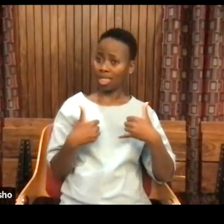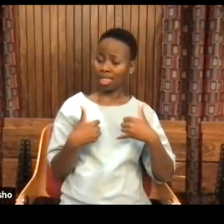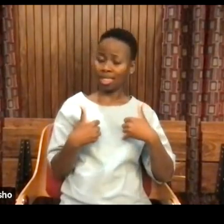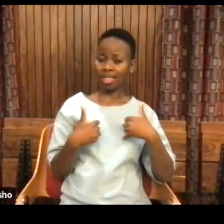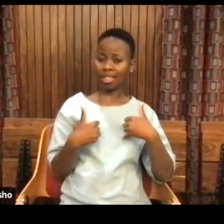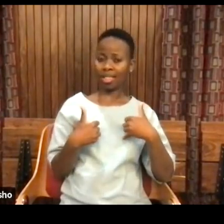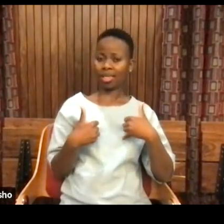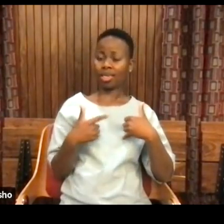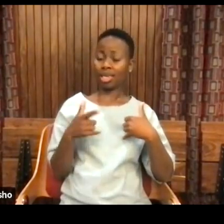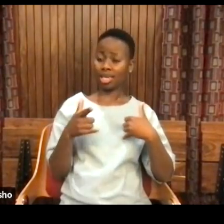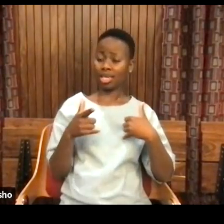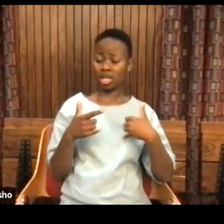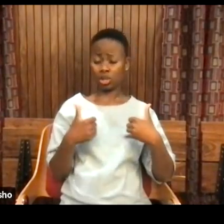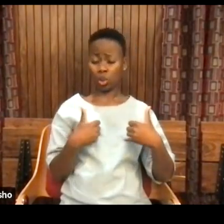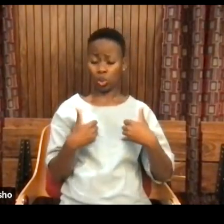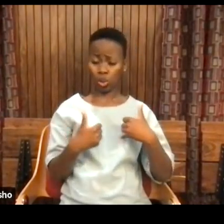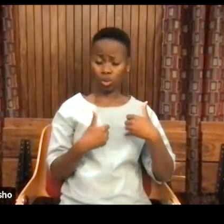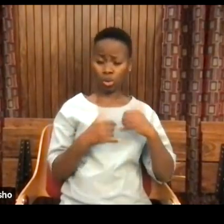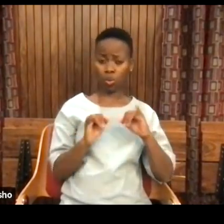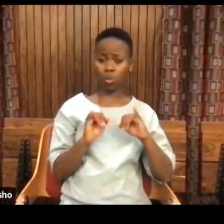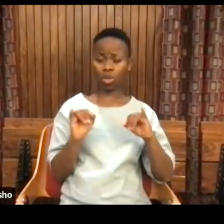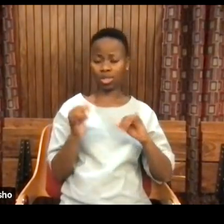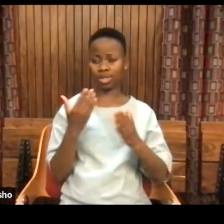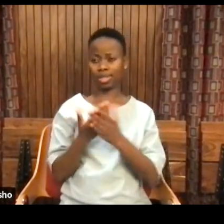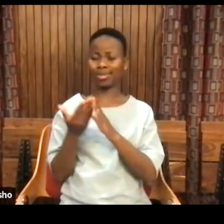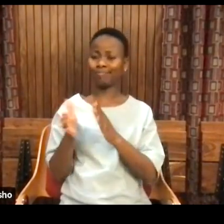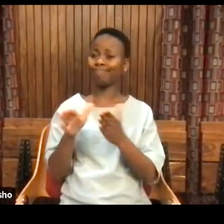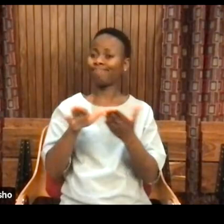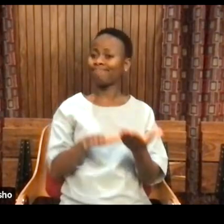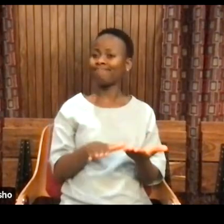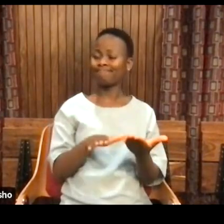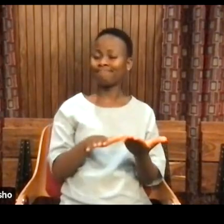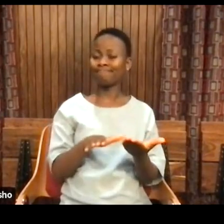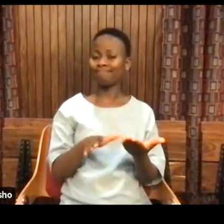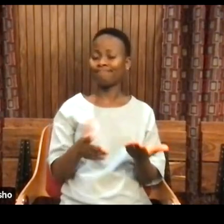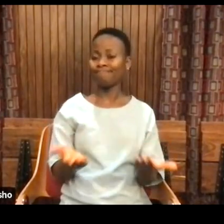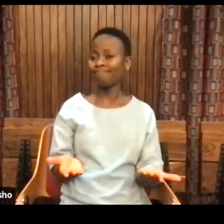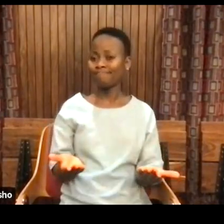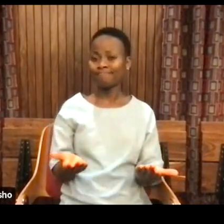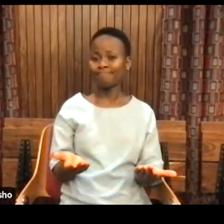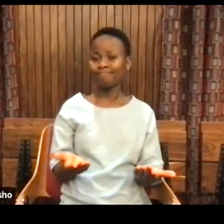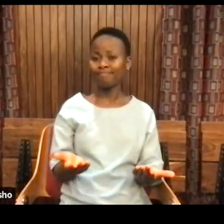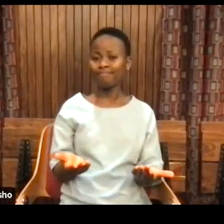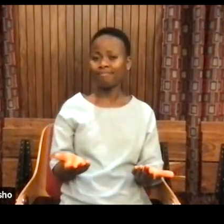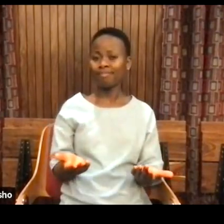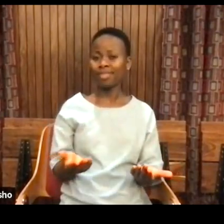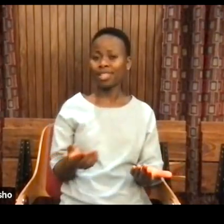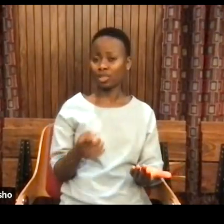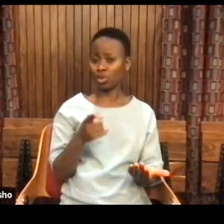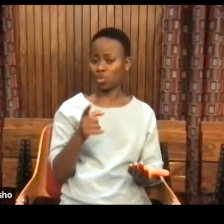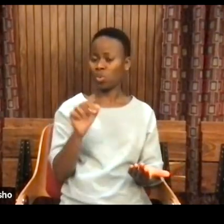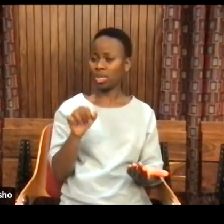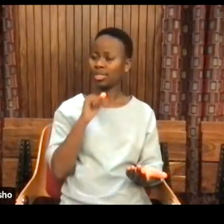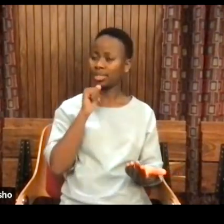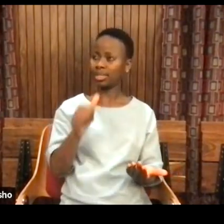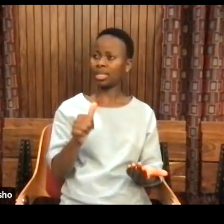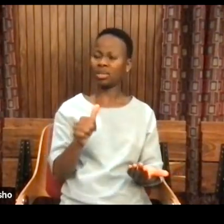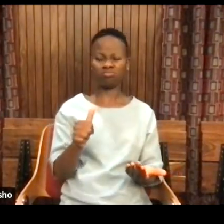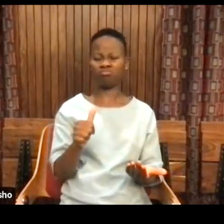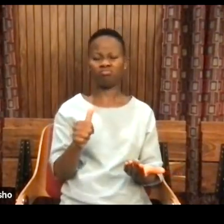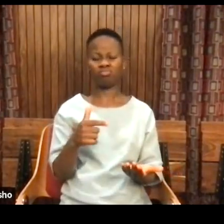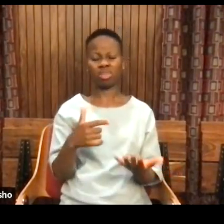you can answer that earlier question, which is saying, oh, no, no, I'm good with the life I lived.